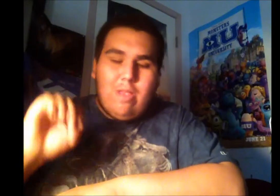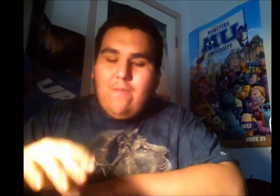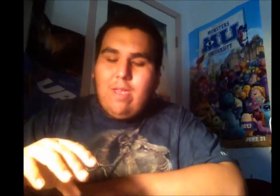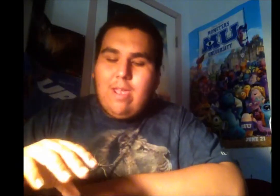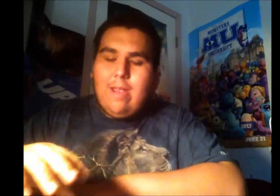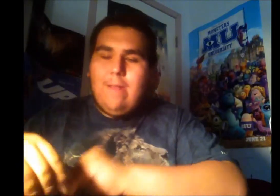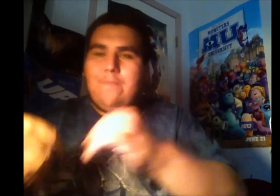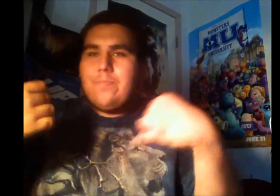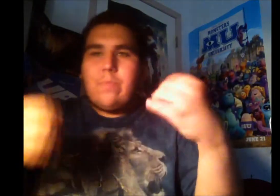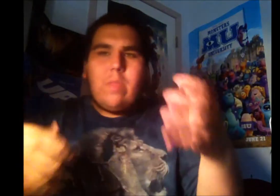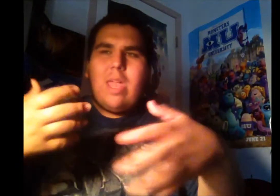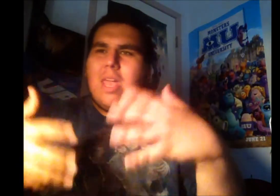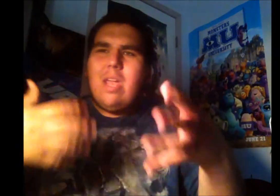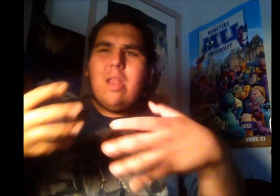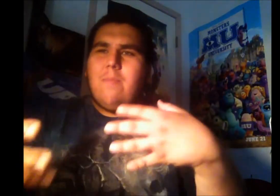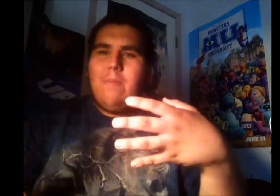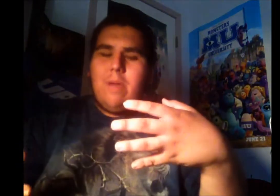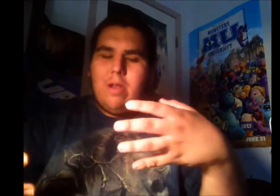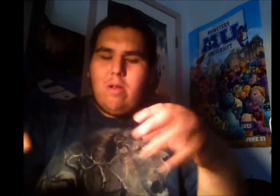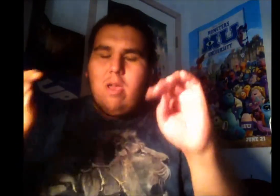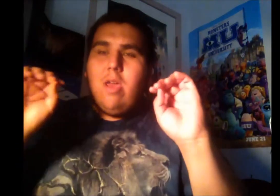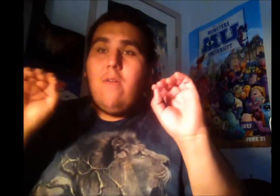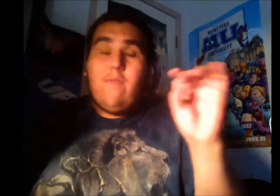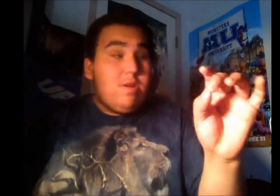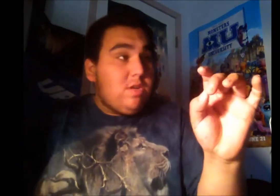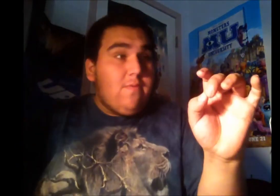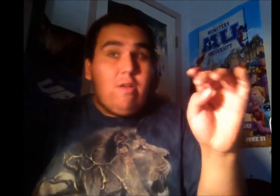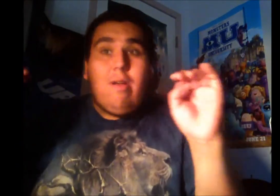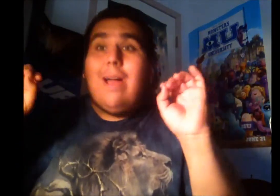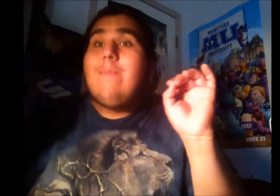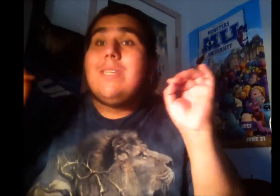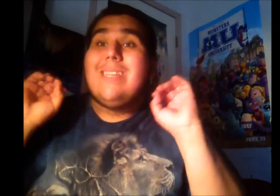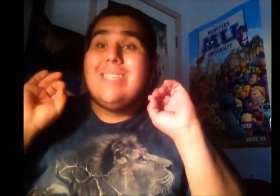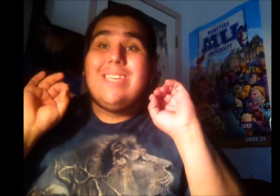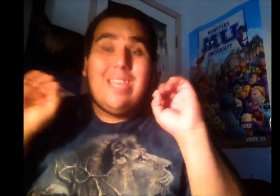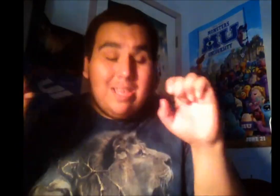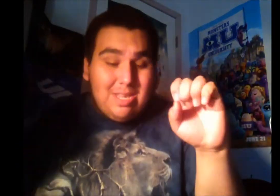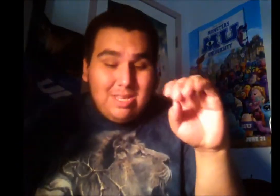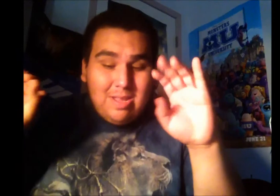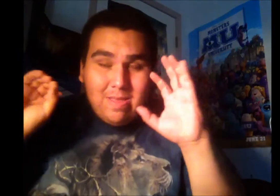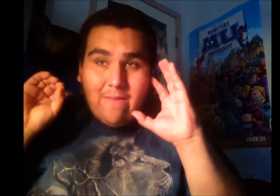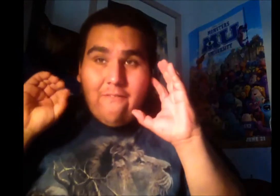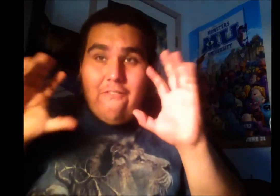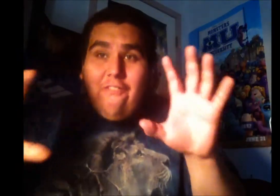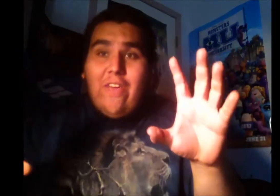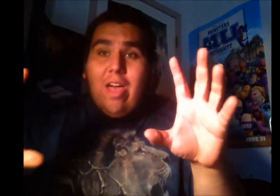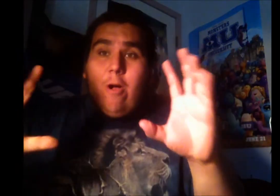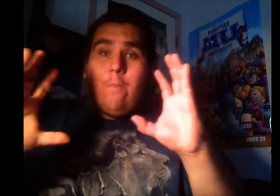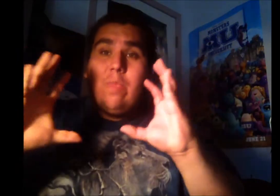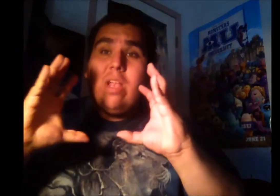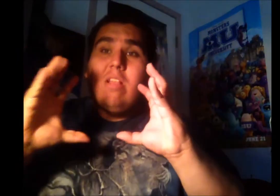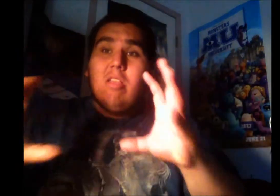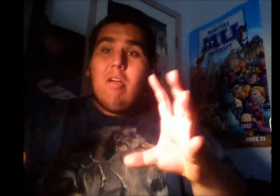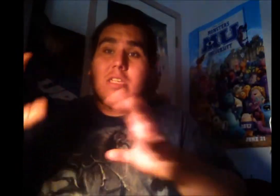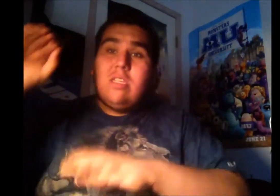Oblivion, it could have been better. First of all, I'm just going to say this. The film looks